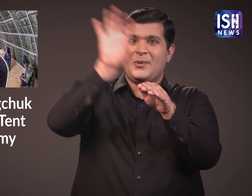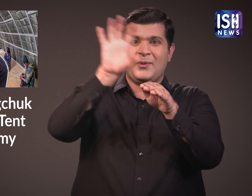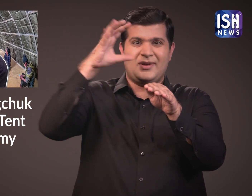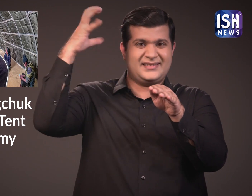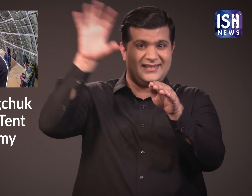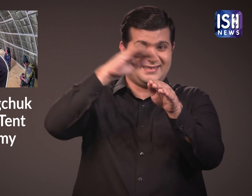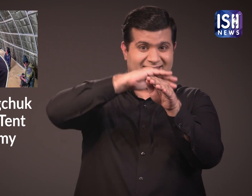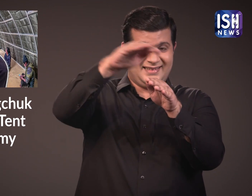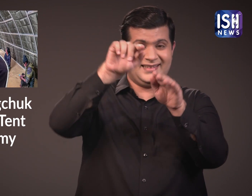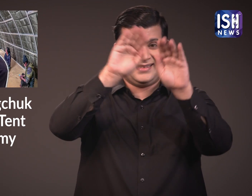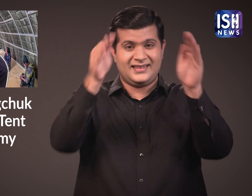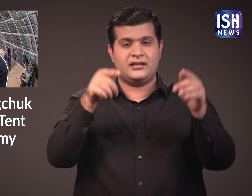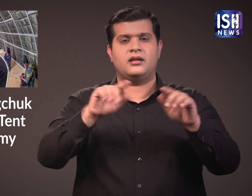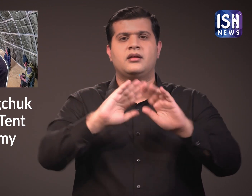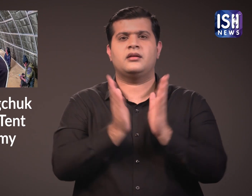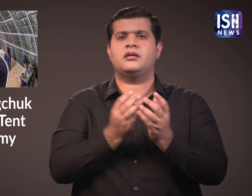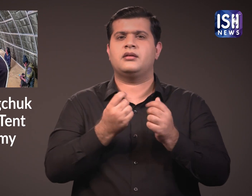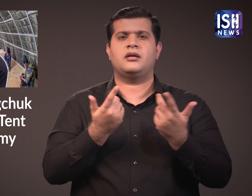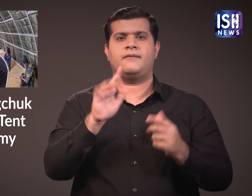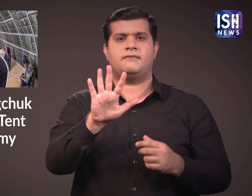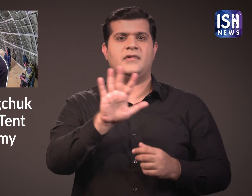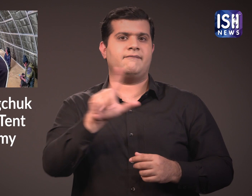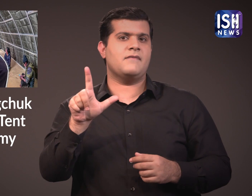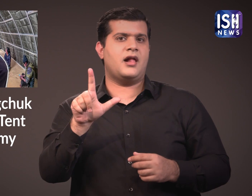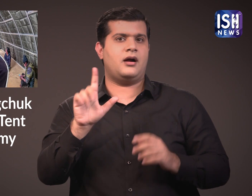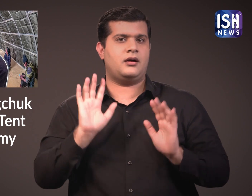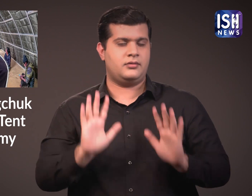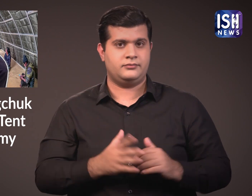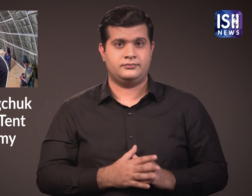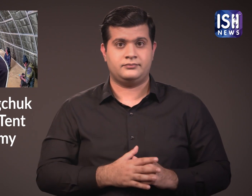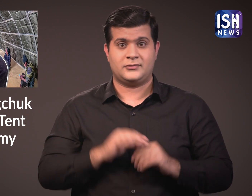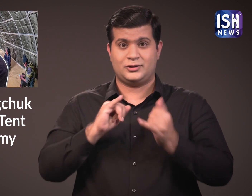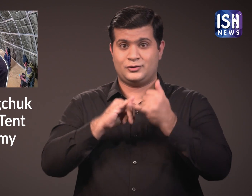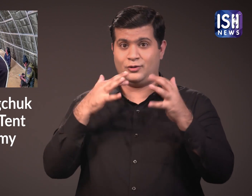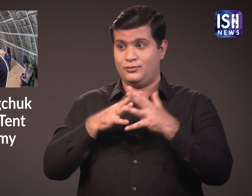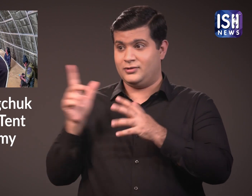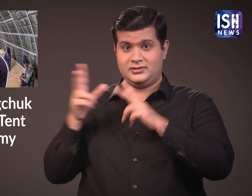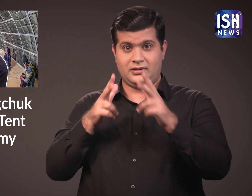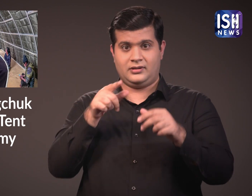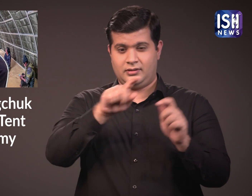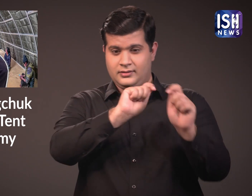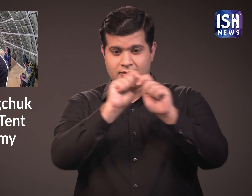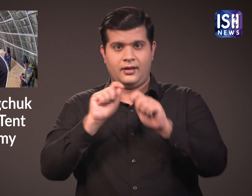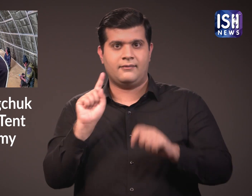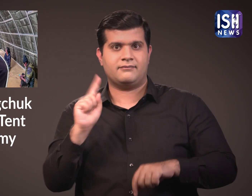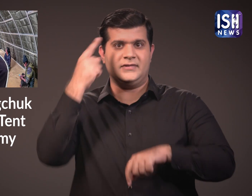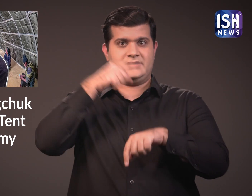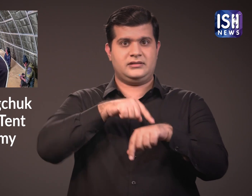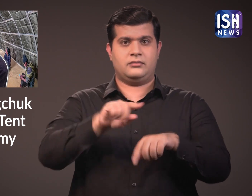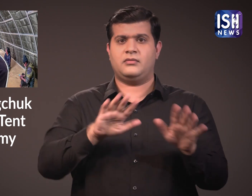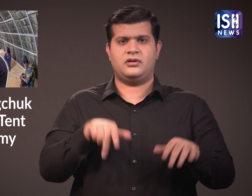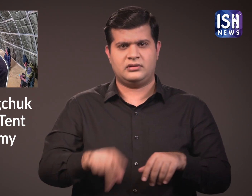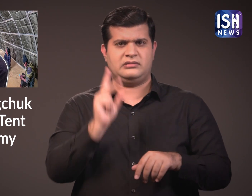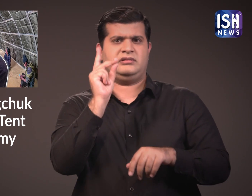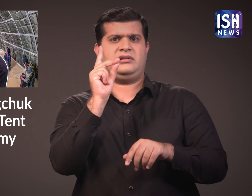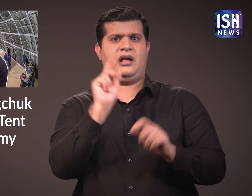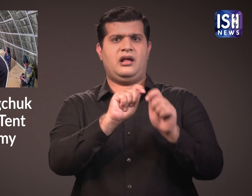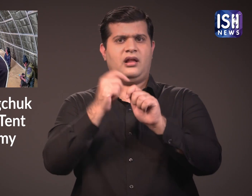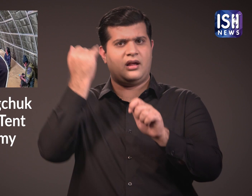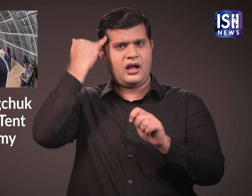It costs about Rs 5 lakh to build this solar-heated tent. This is not the first time that Sonam has